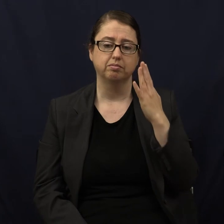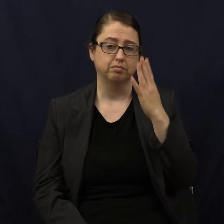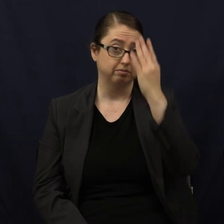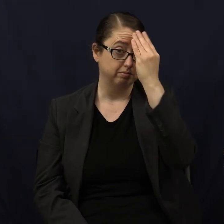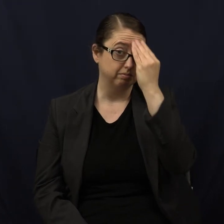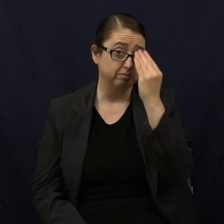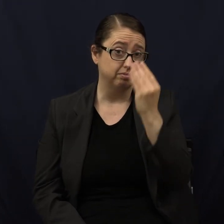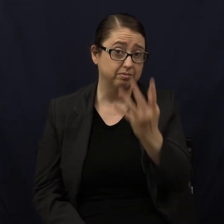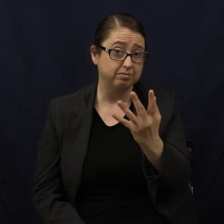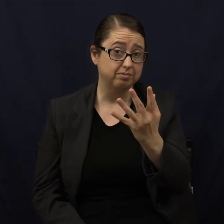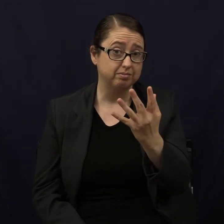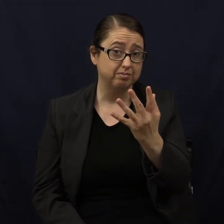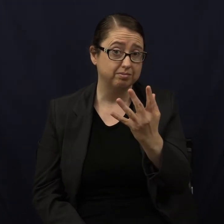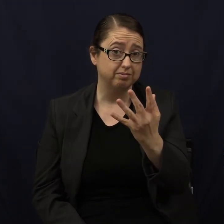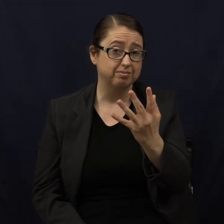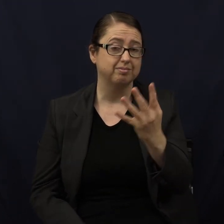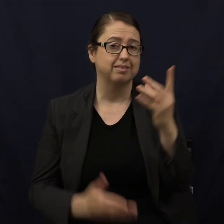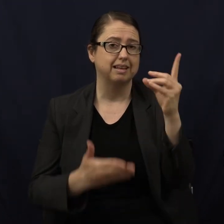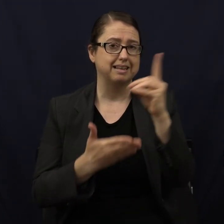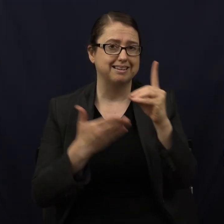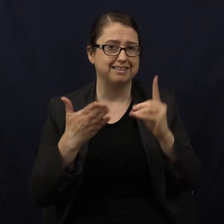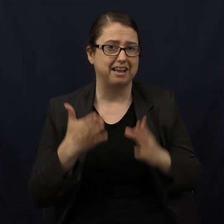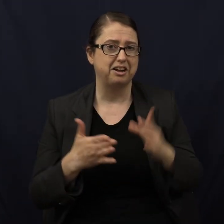To tell you that there is a designer.